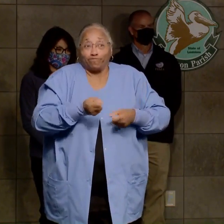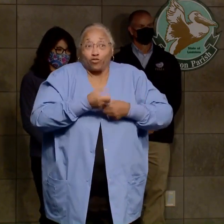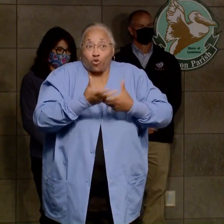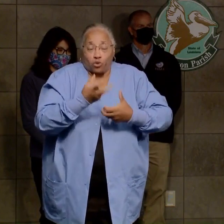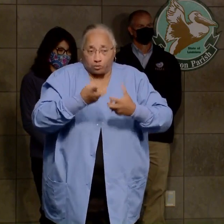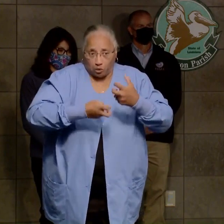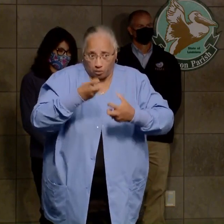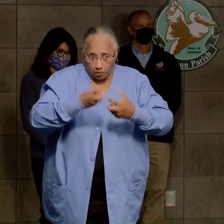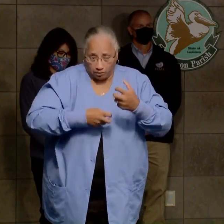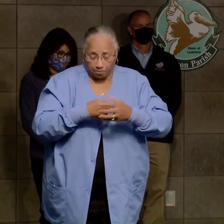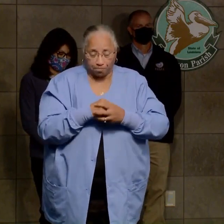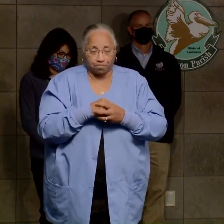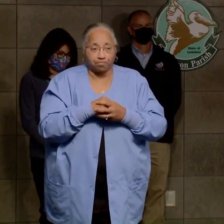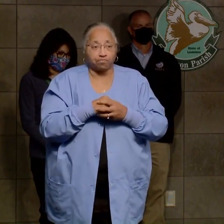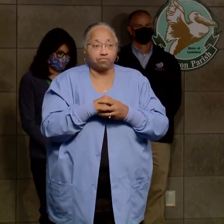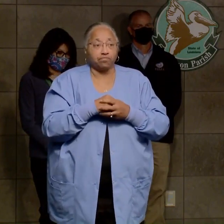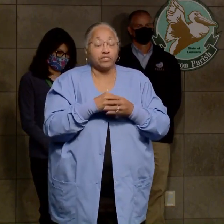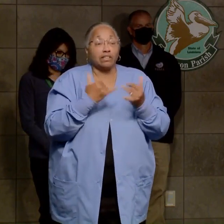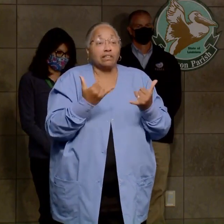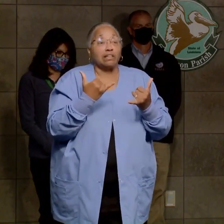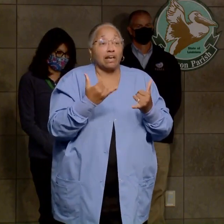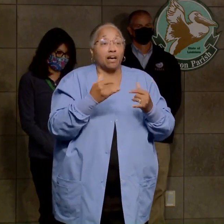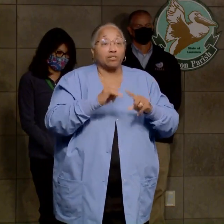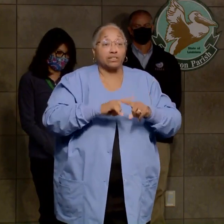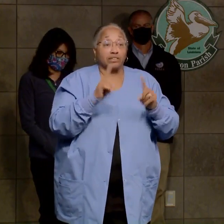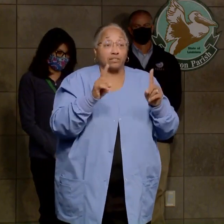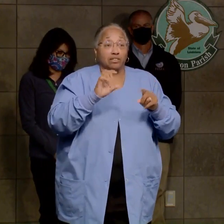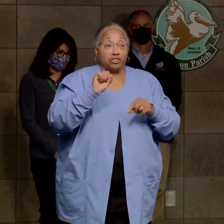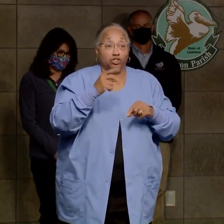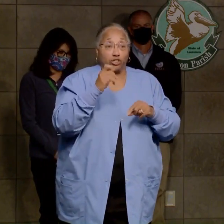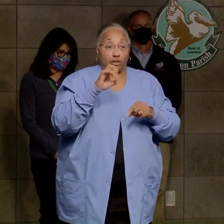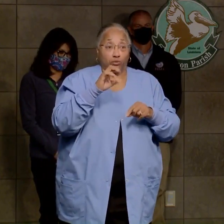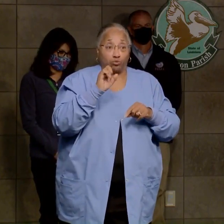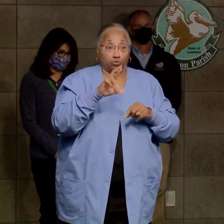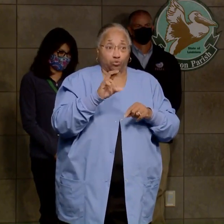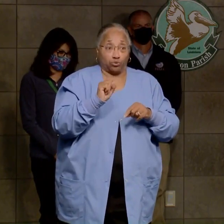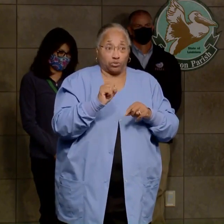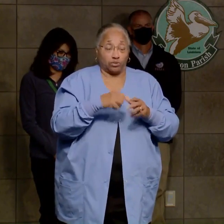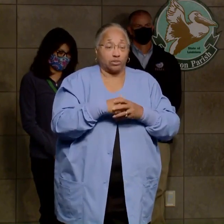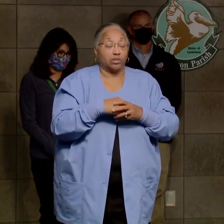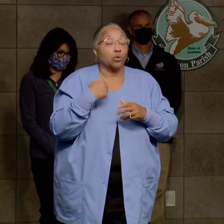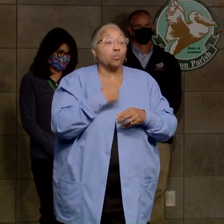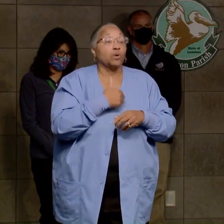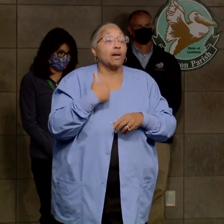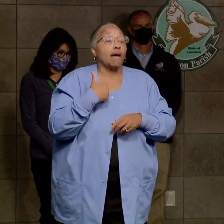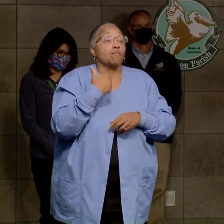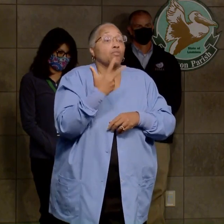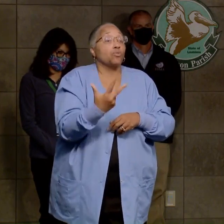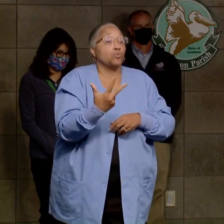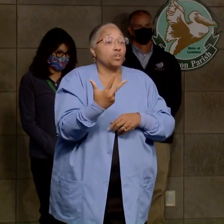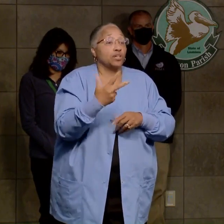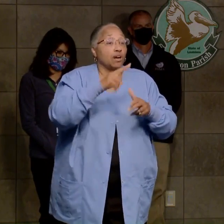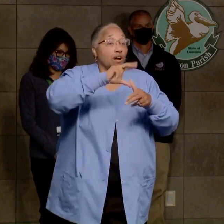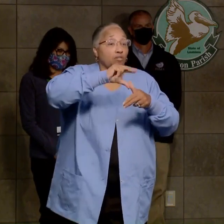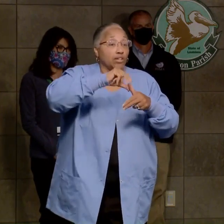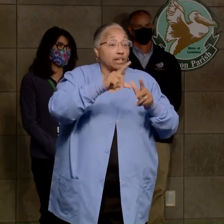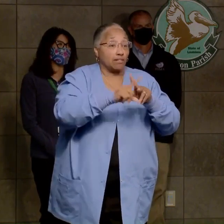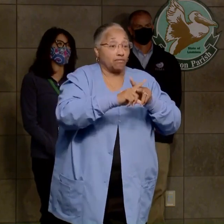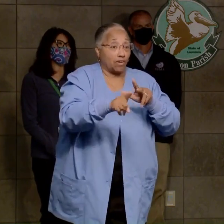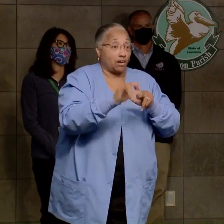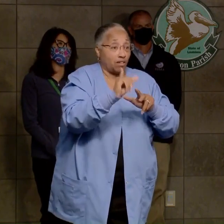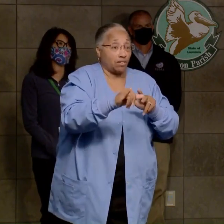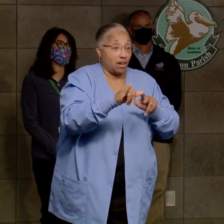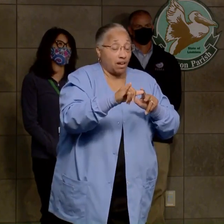With respect to shelters, we have three sets of hurricane evacuees that are